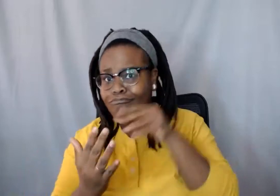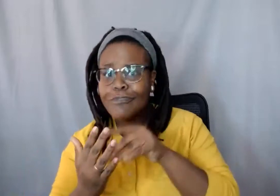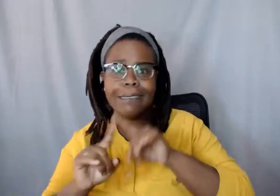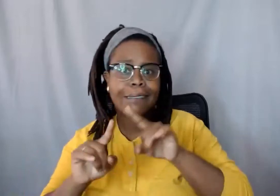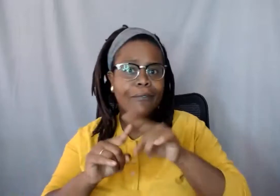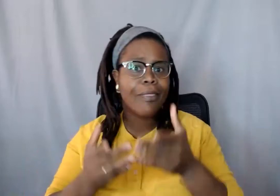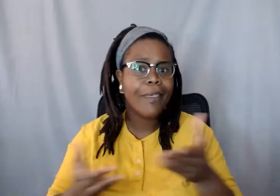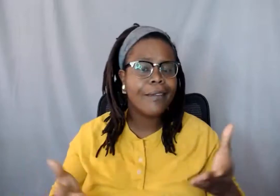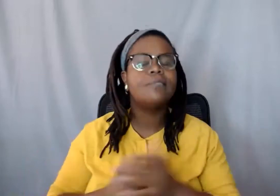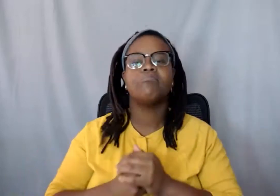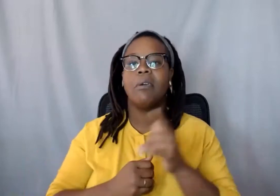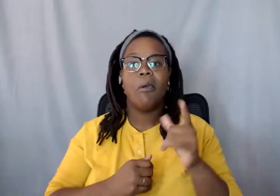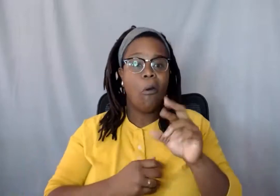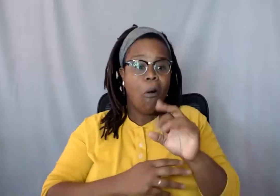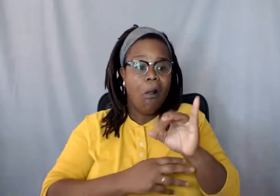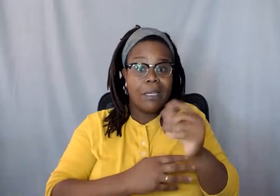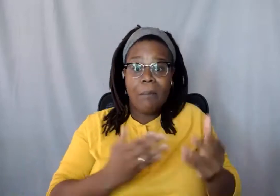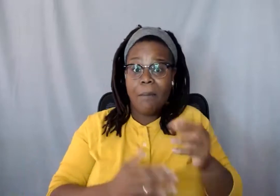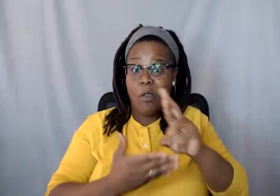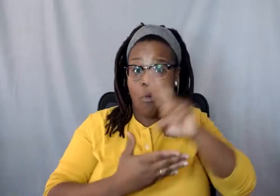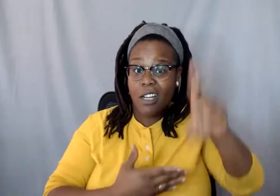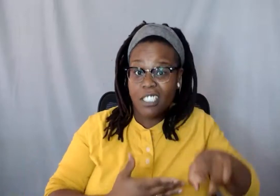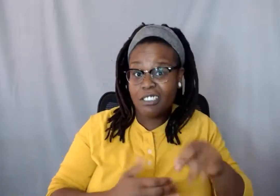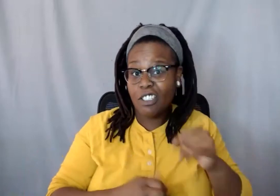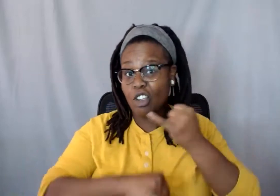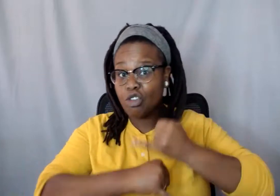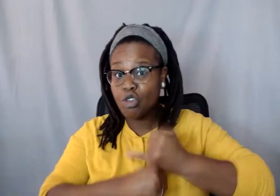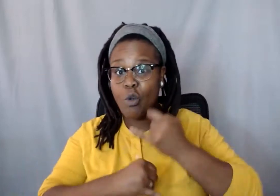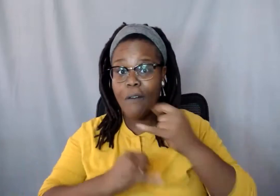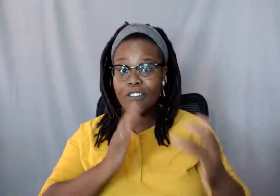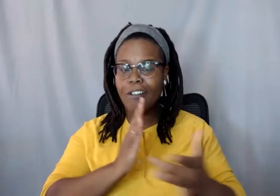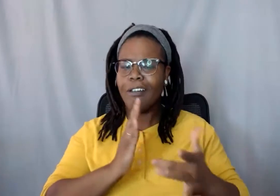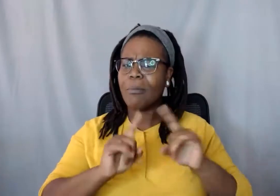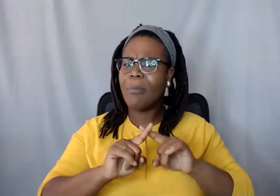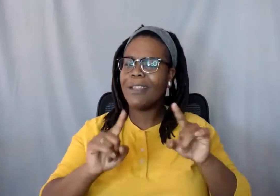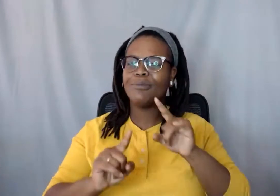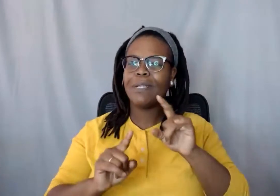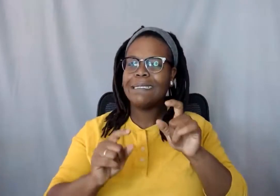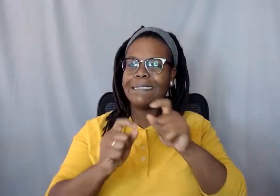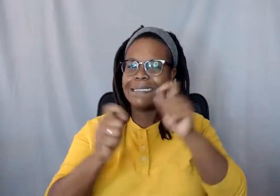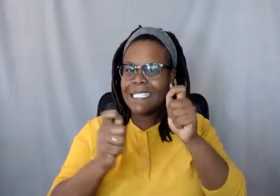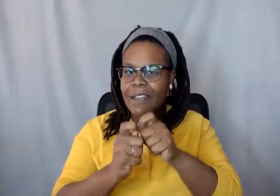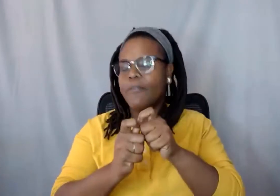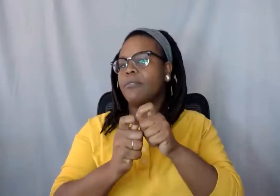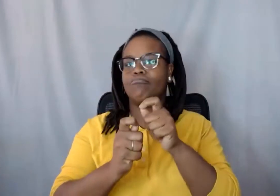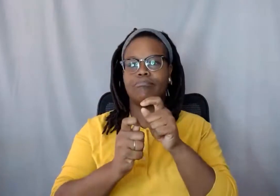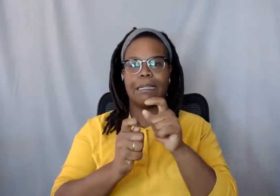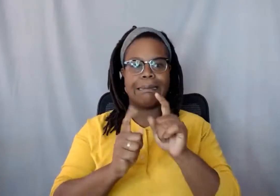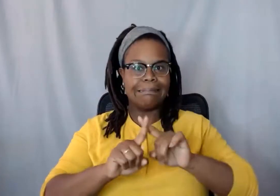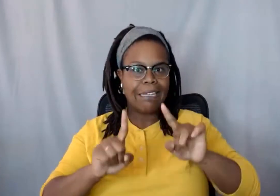Rochester Institute of Technology, but there's still like a very significant group of people who study the arts, or who